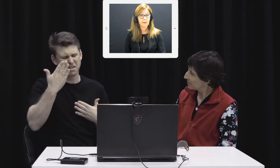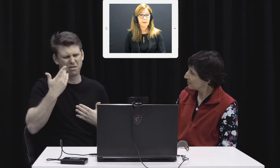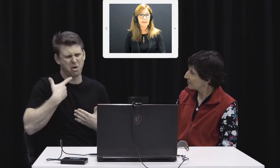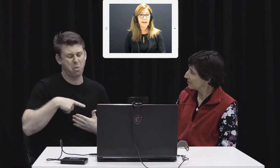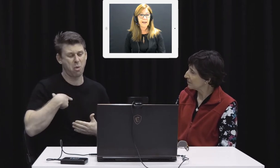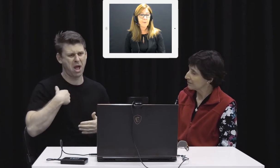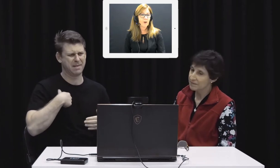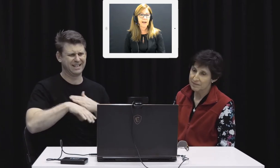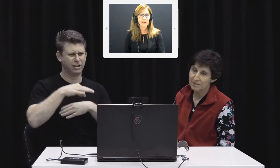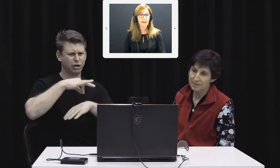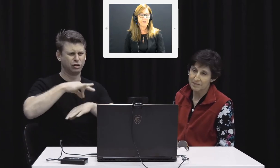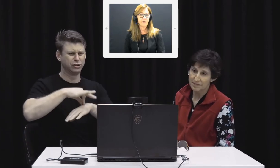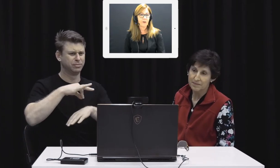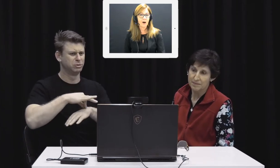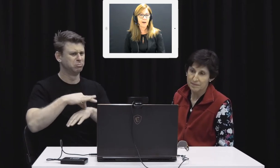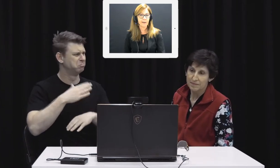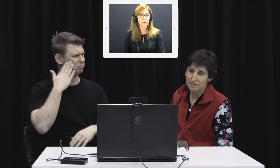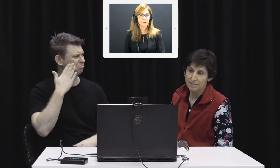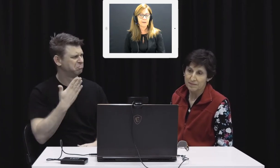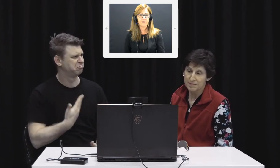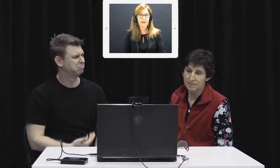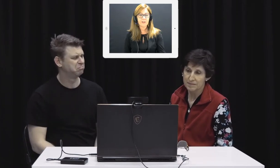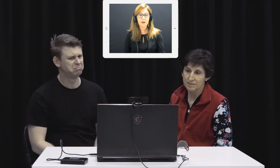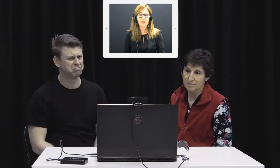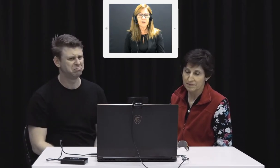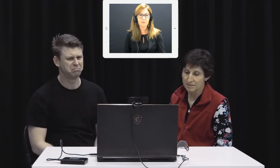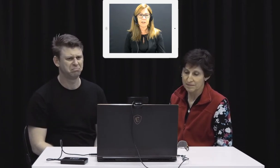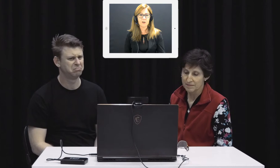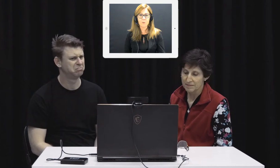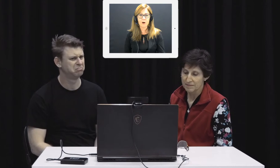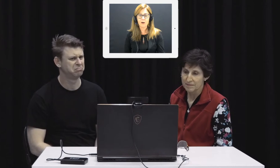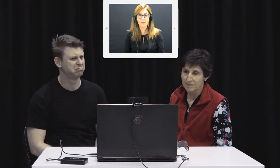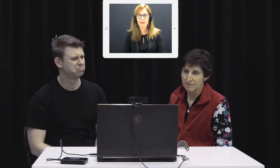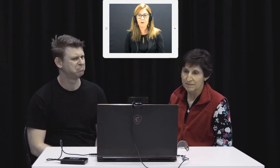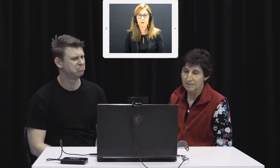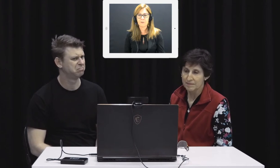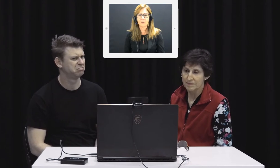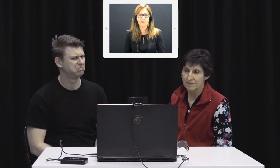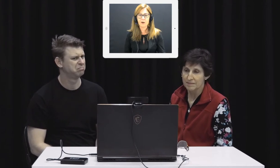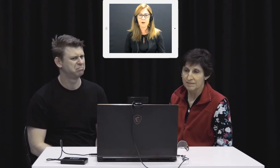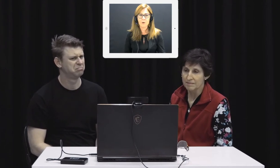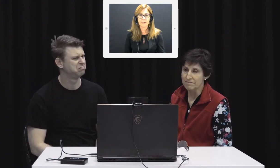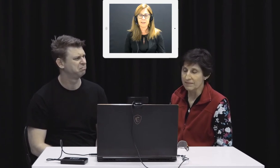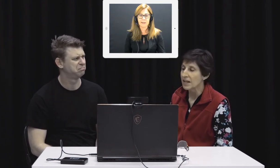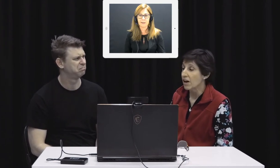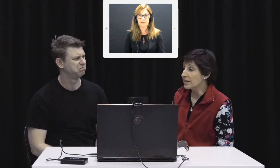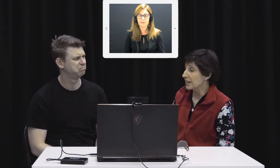Yeah, I'm okay. I feel fine. In fact, I don't even really know why I'm here in hospital. I've got no idea.